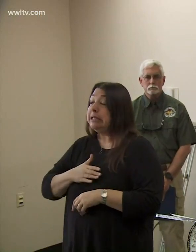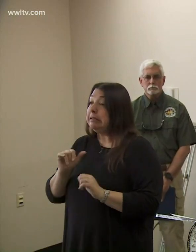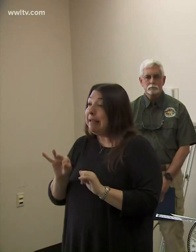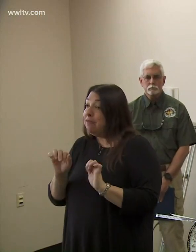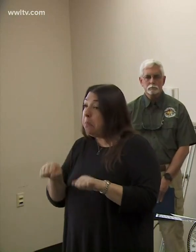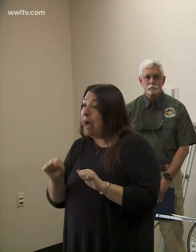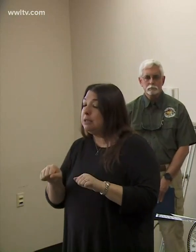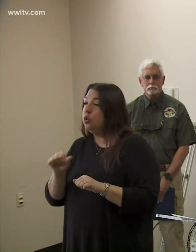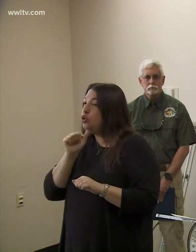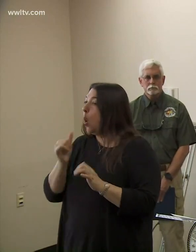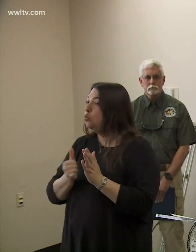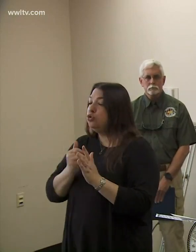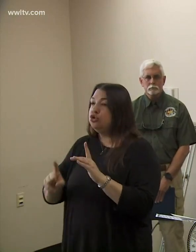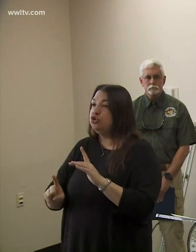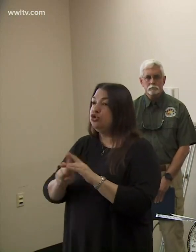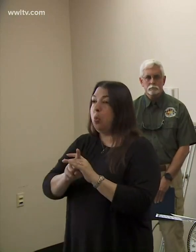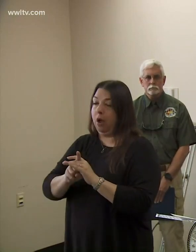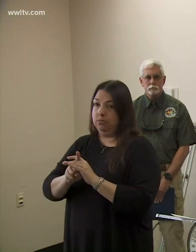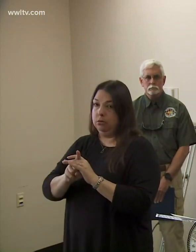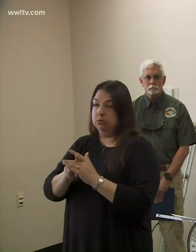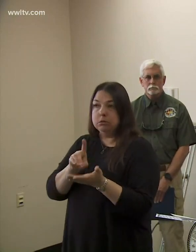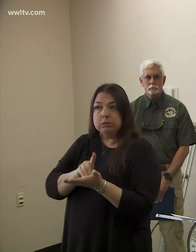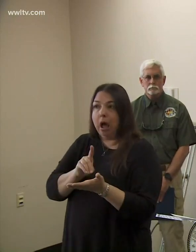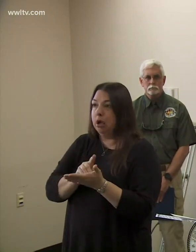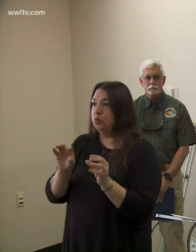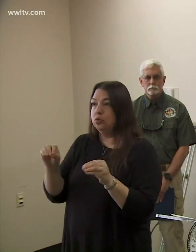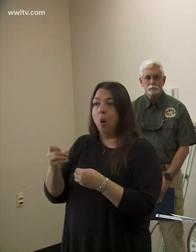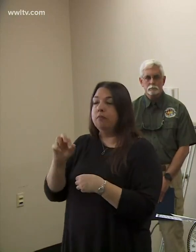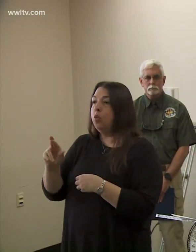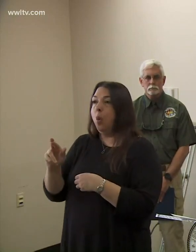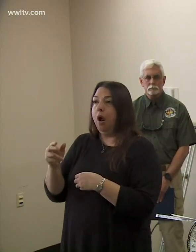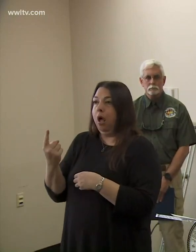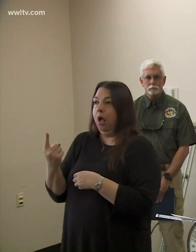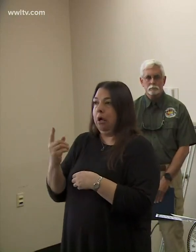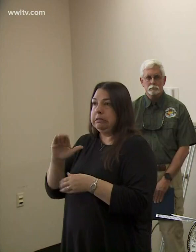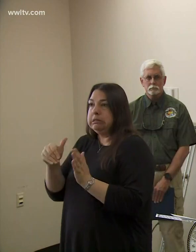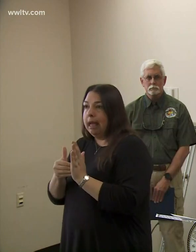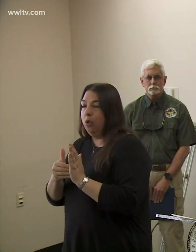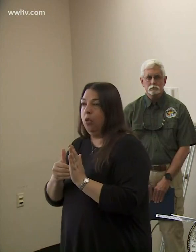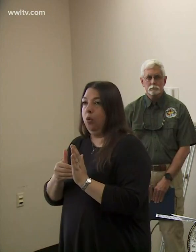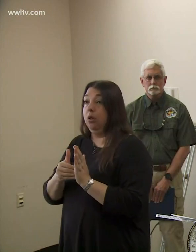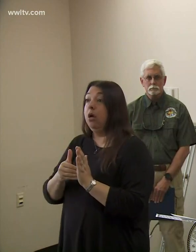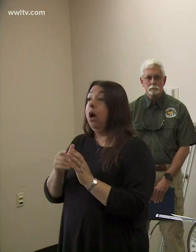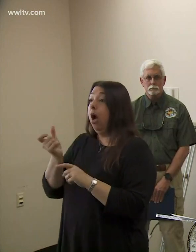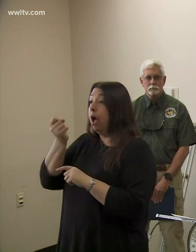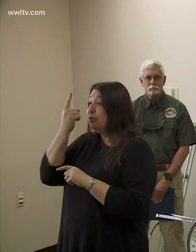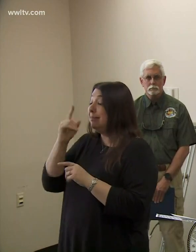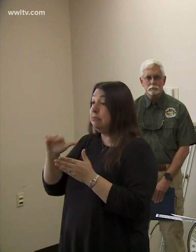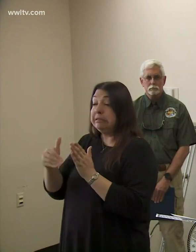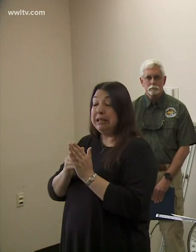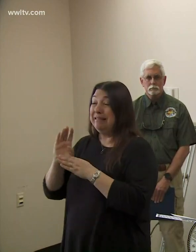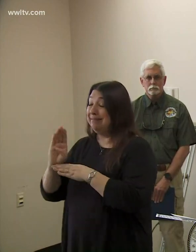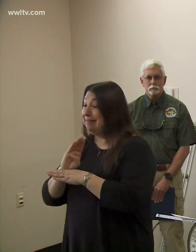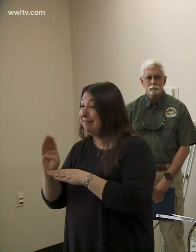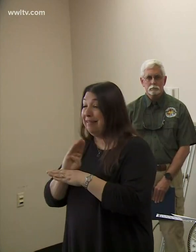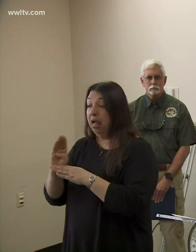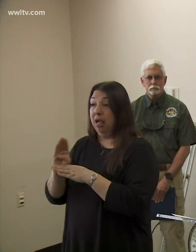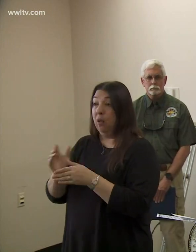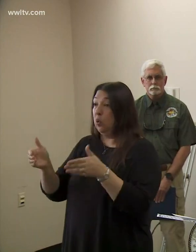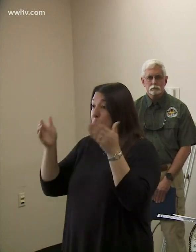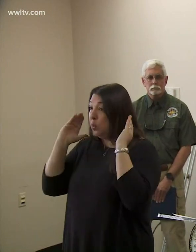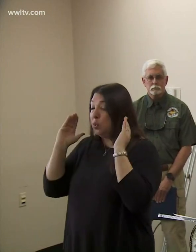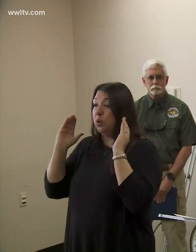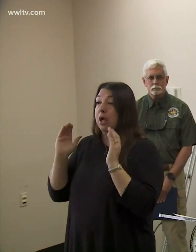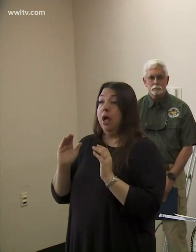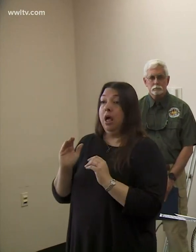do not just show up at either a doctor's office or at one of these centers there, you know, the centers are overrun and what's